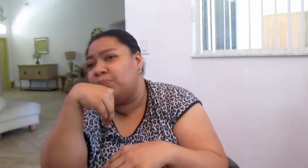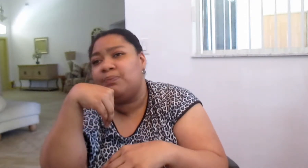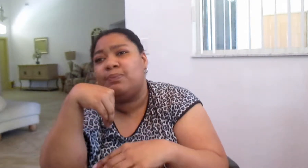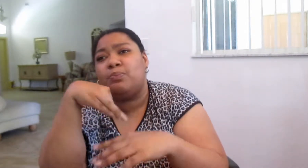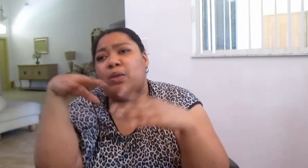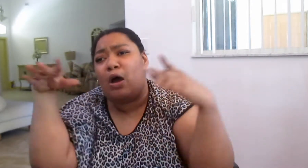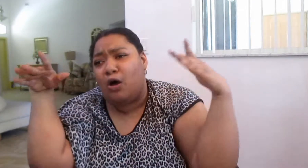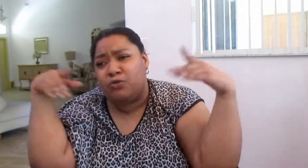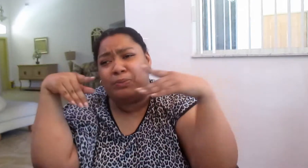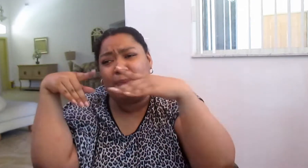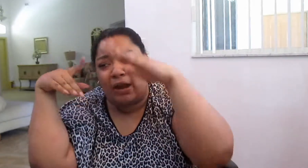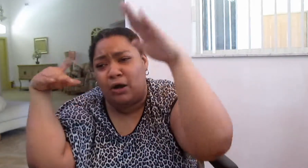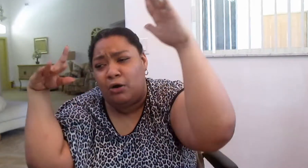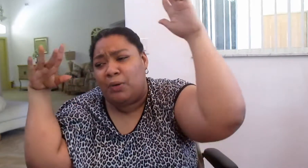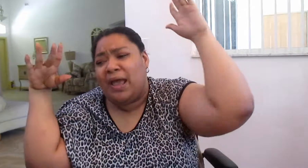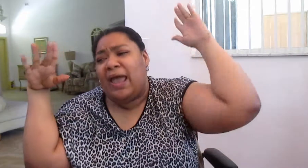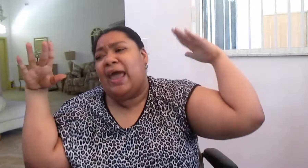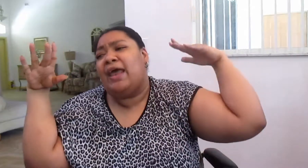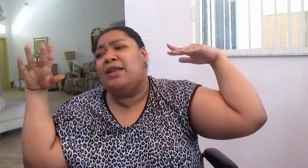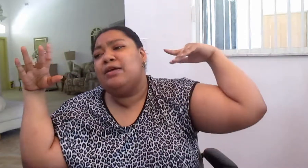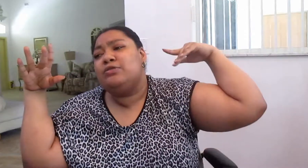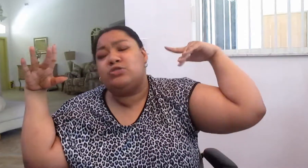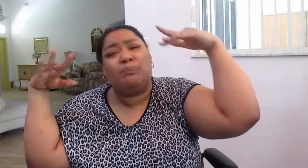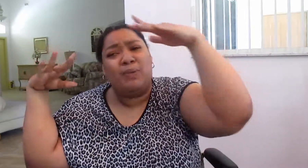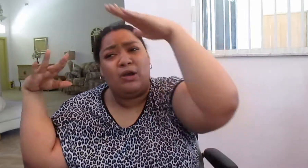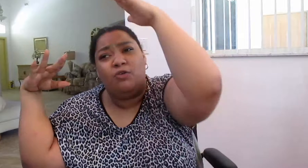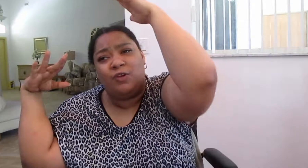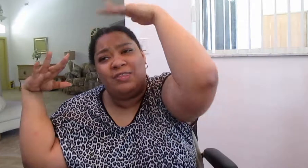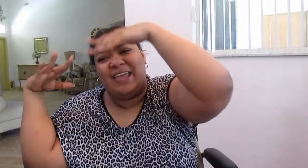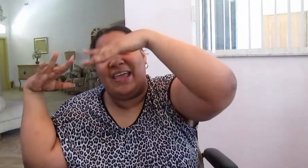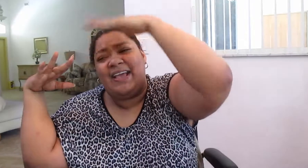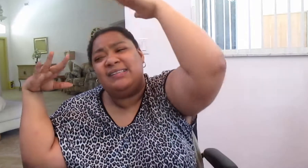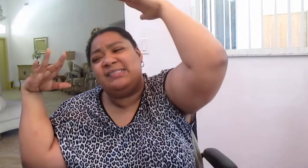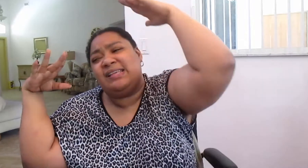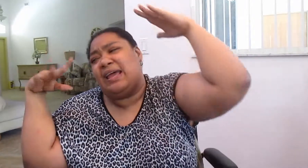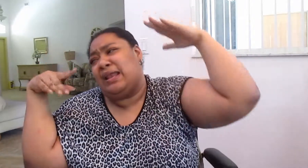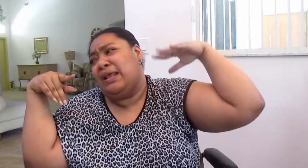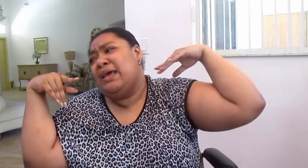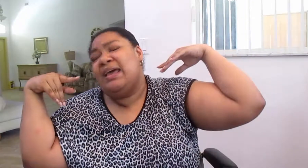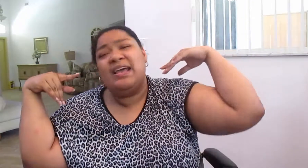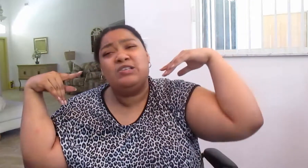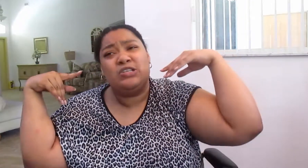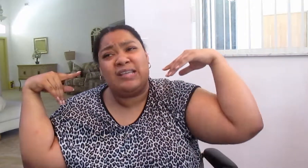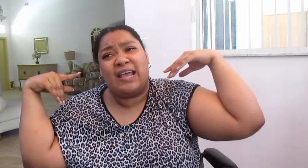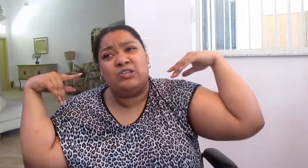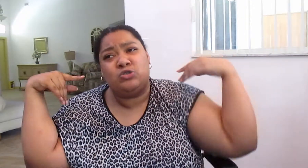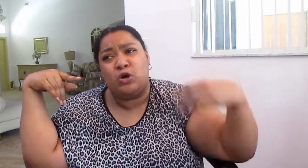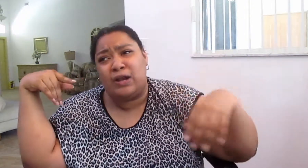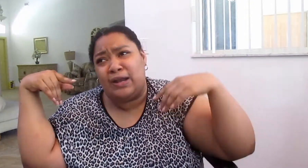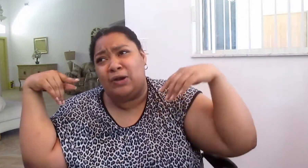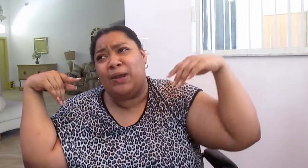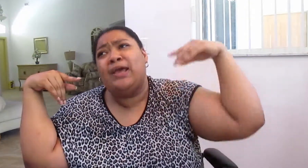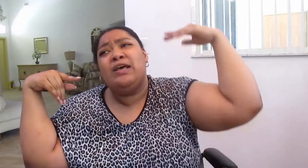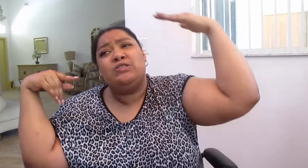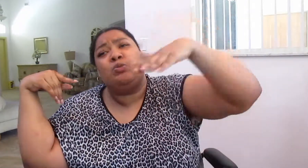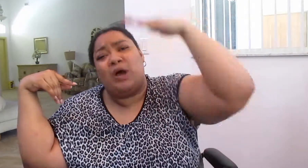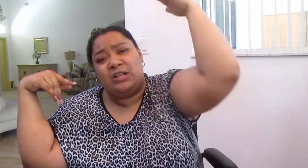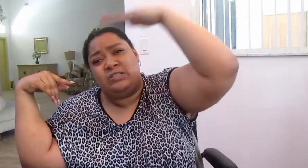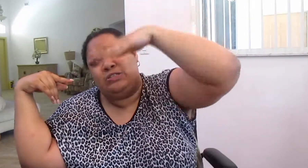all through the meadow and jumping over things. And it's just extraordinary to watch the